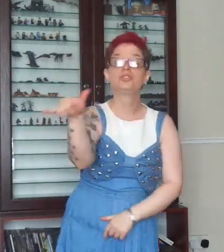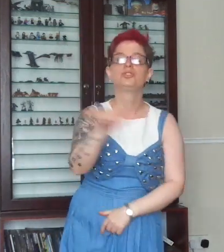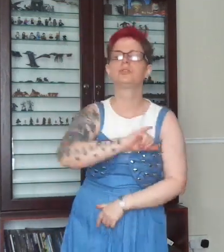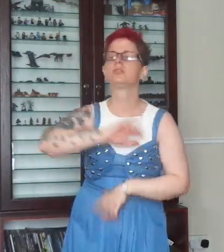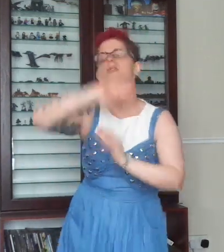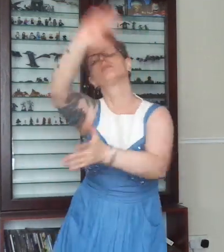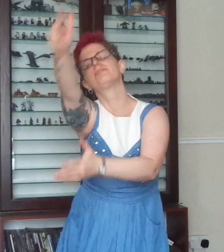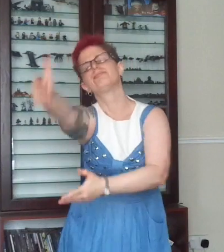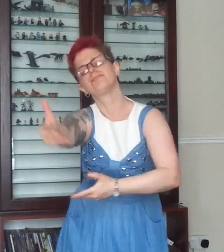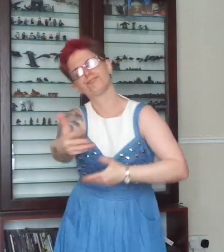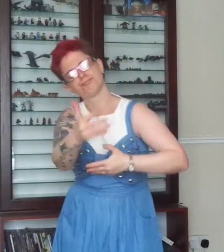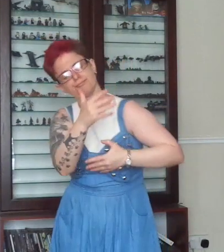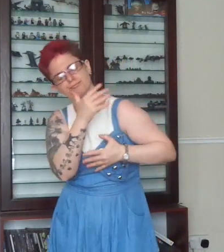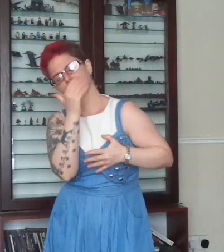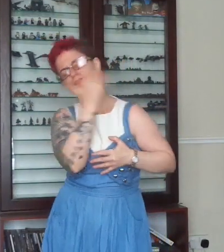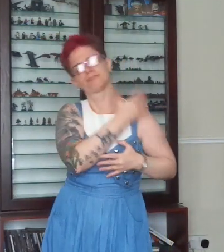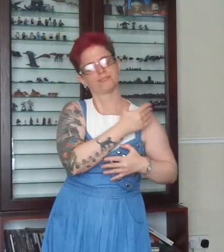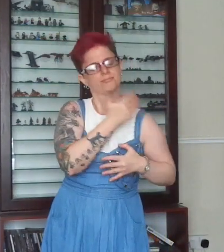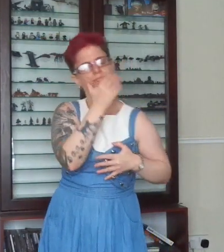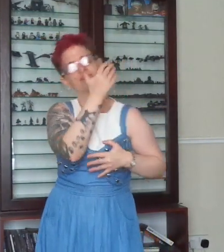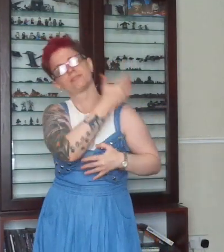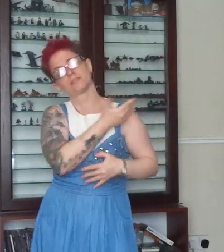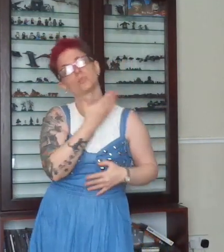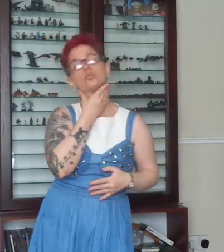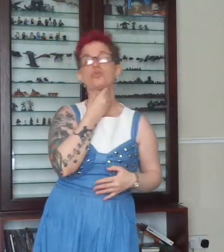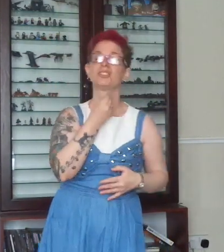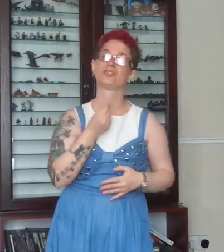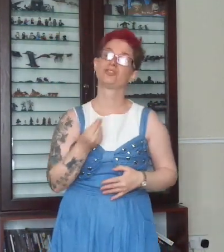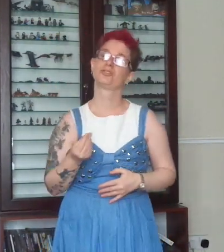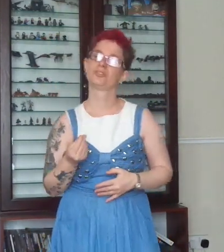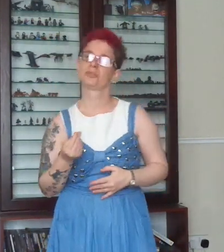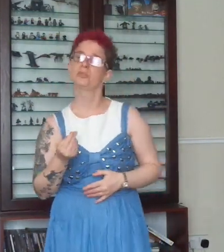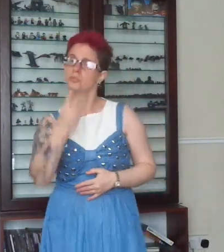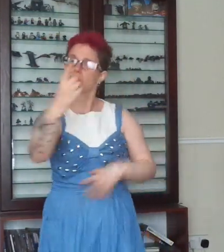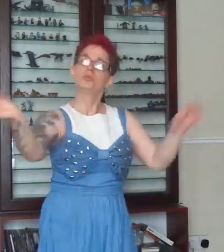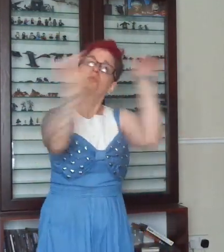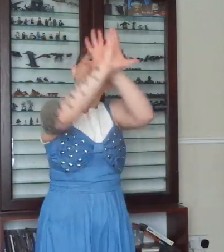was